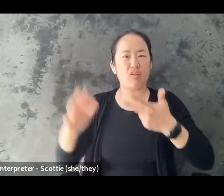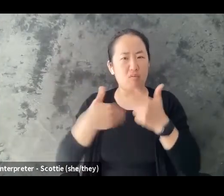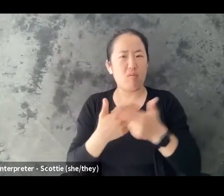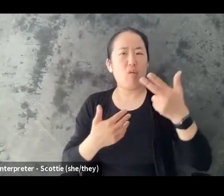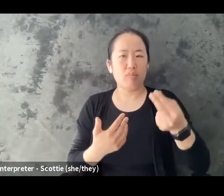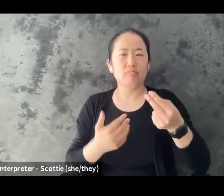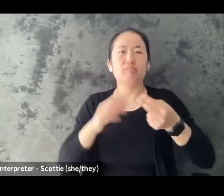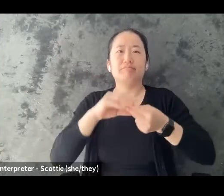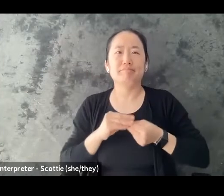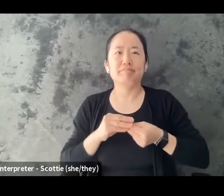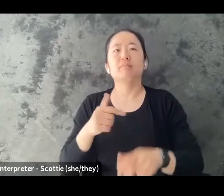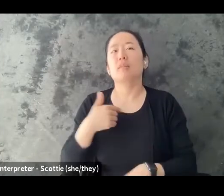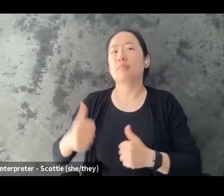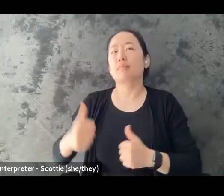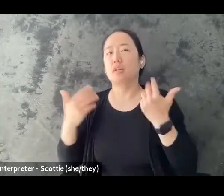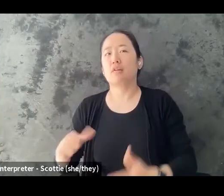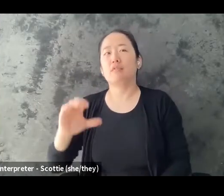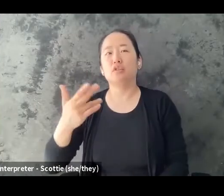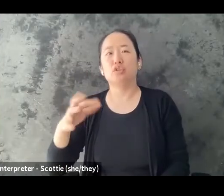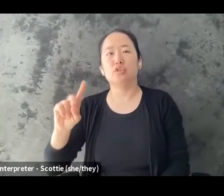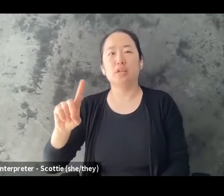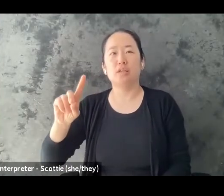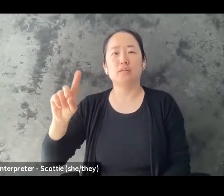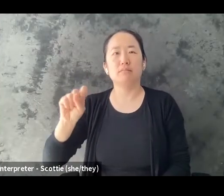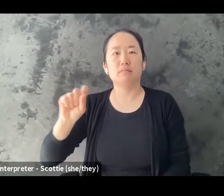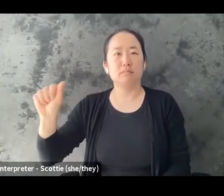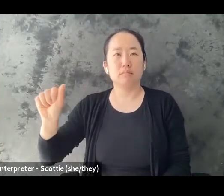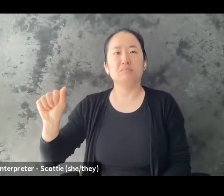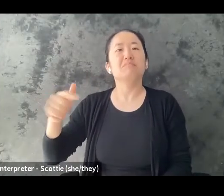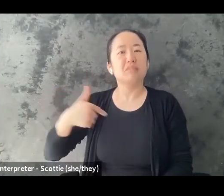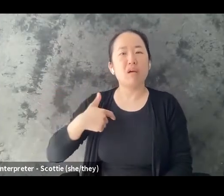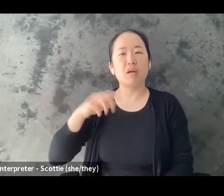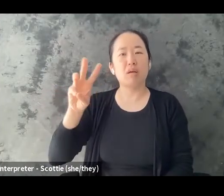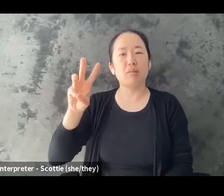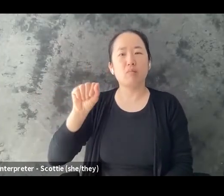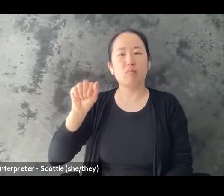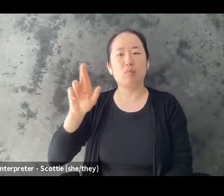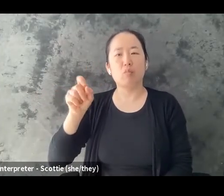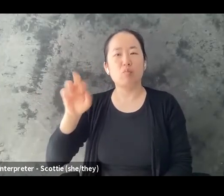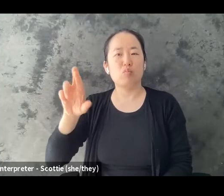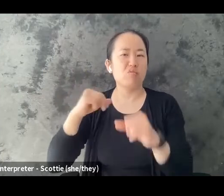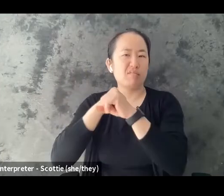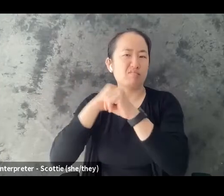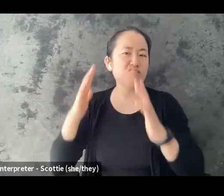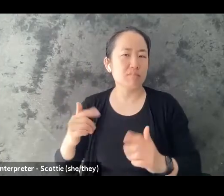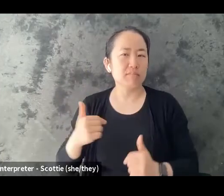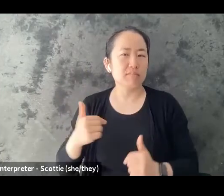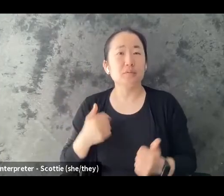assault. They are a warrior. So there's a lot of different ways to think of it too. So thank you for sharing that.